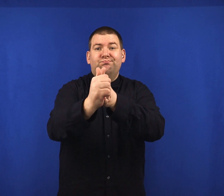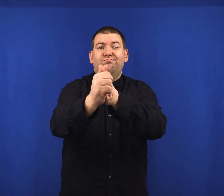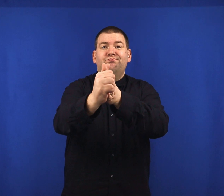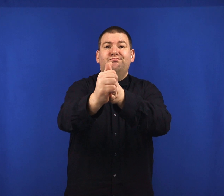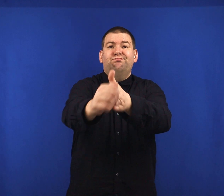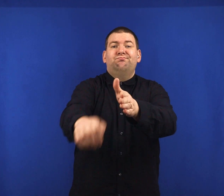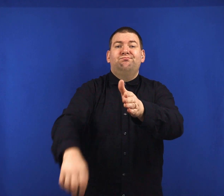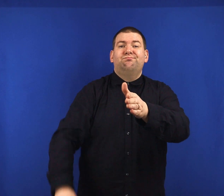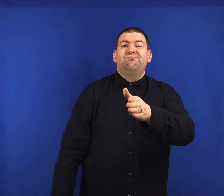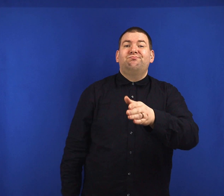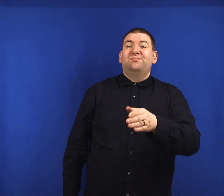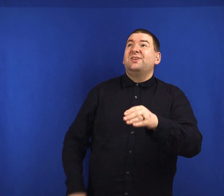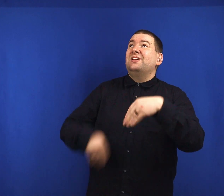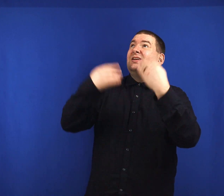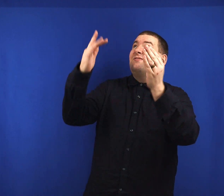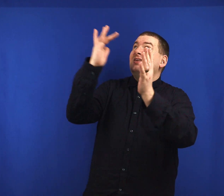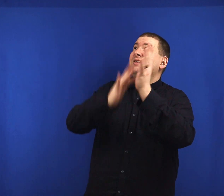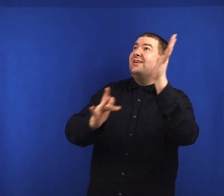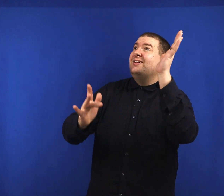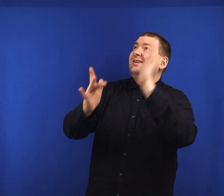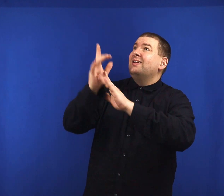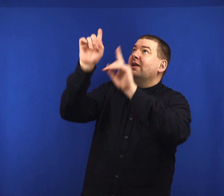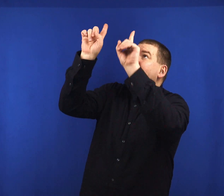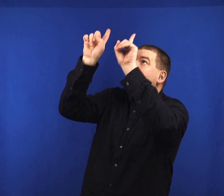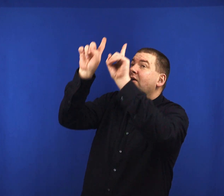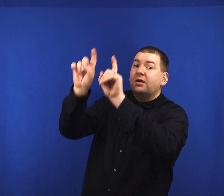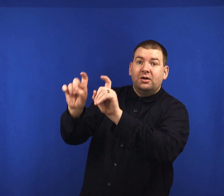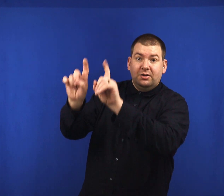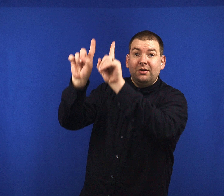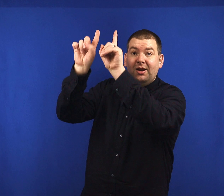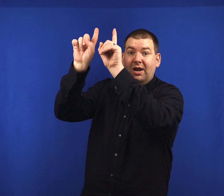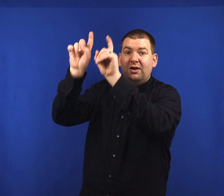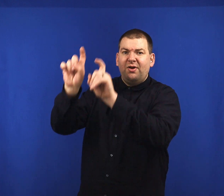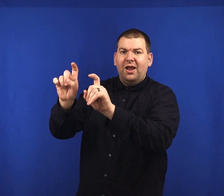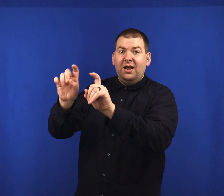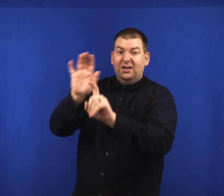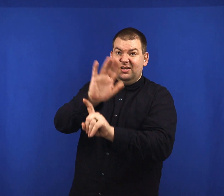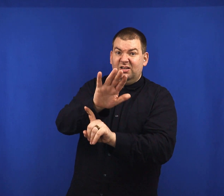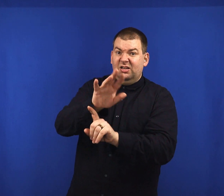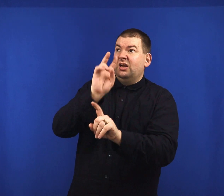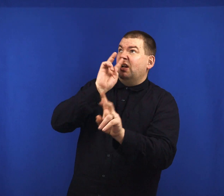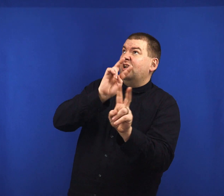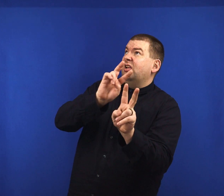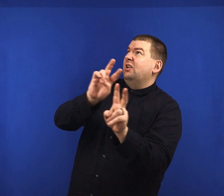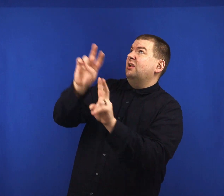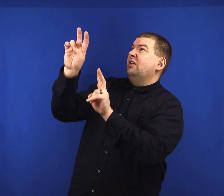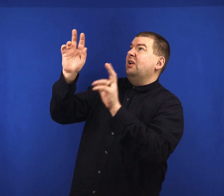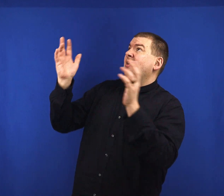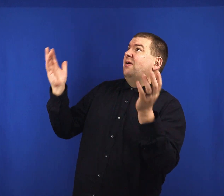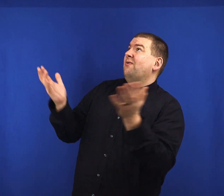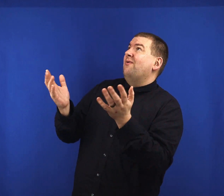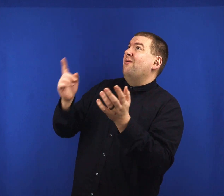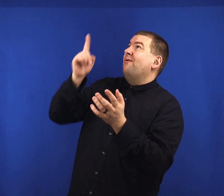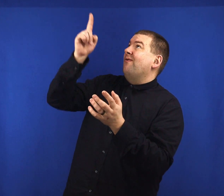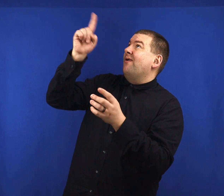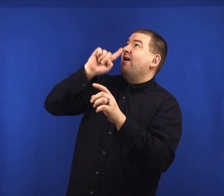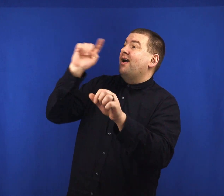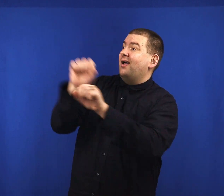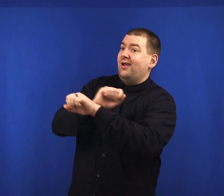Give Jesus a try and see what